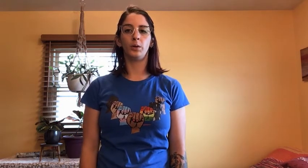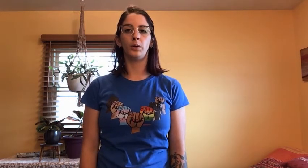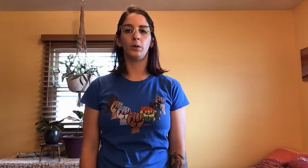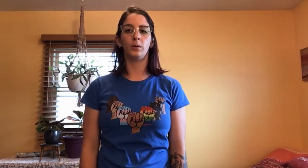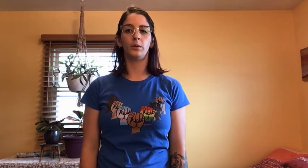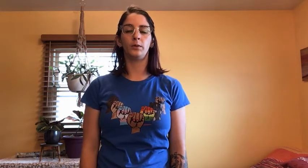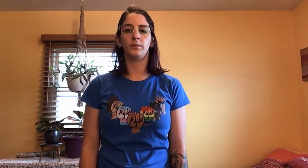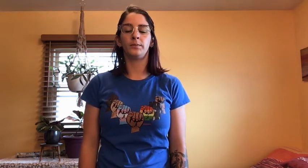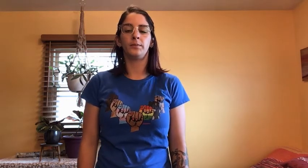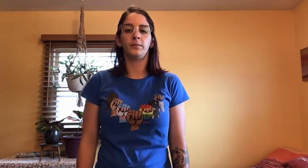Breathe in,